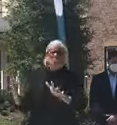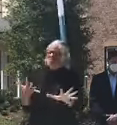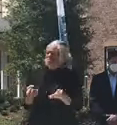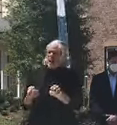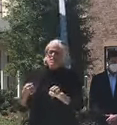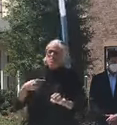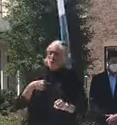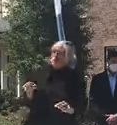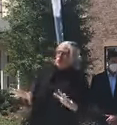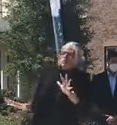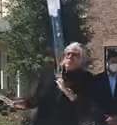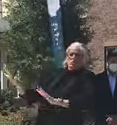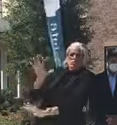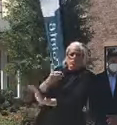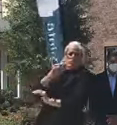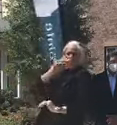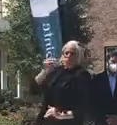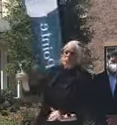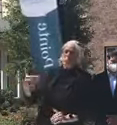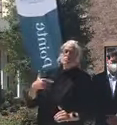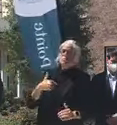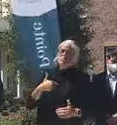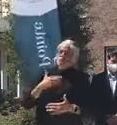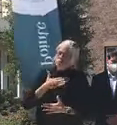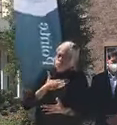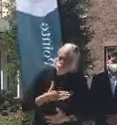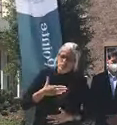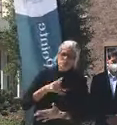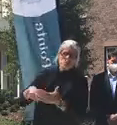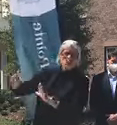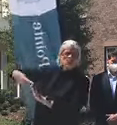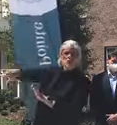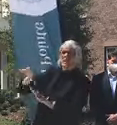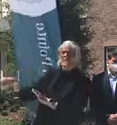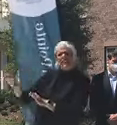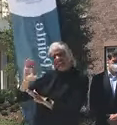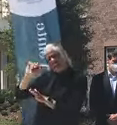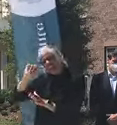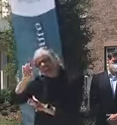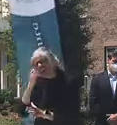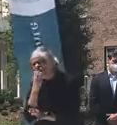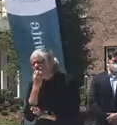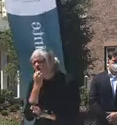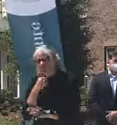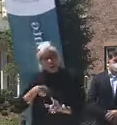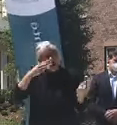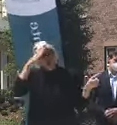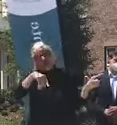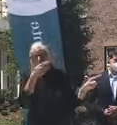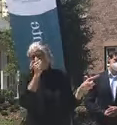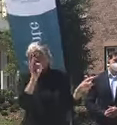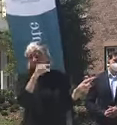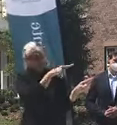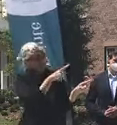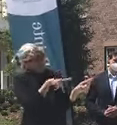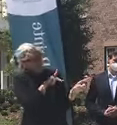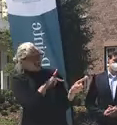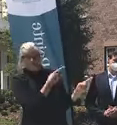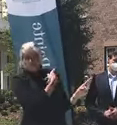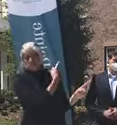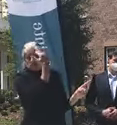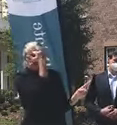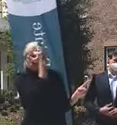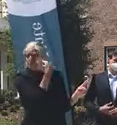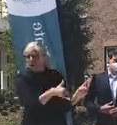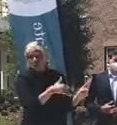incredibly grateful for what they are doing here, for the care and attention. I know, Jeff, you personally have been bedside